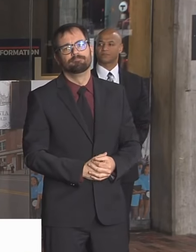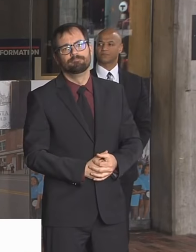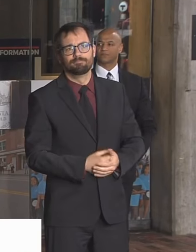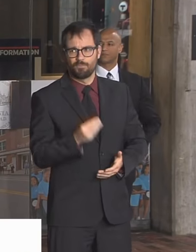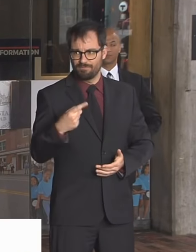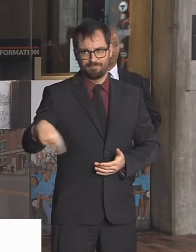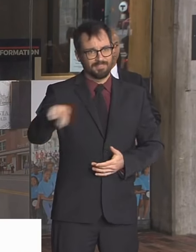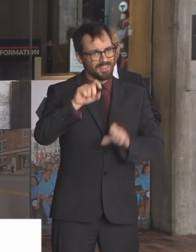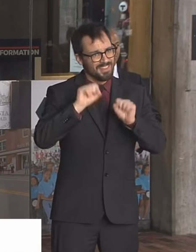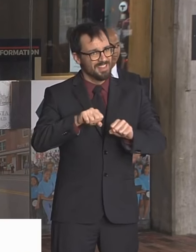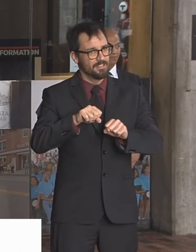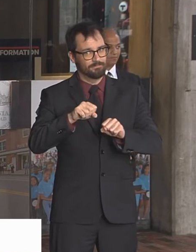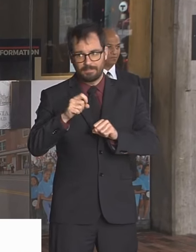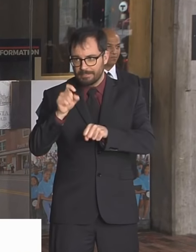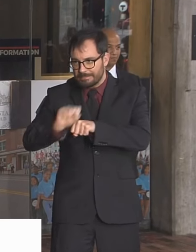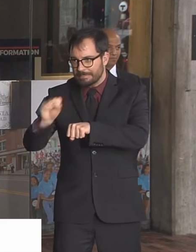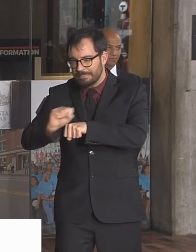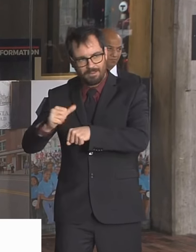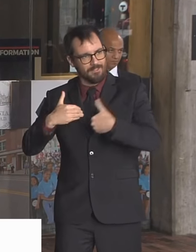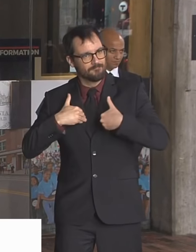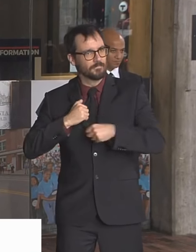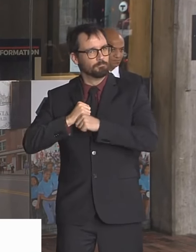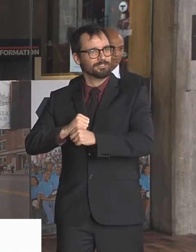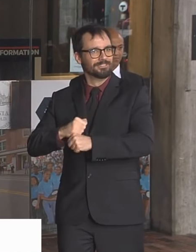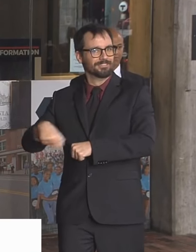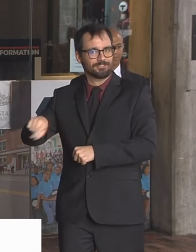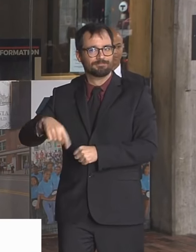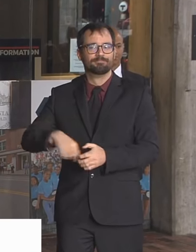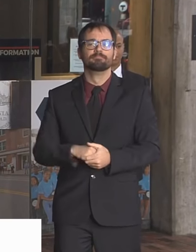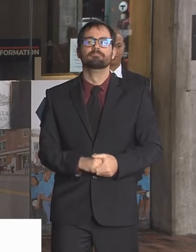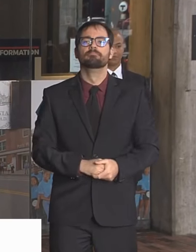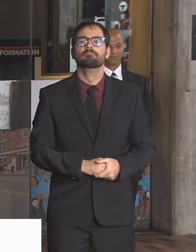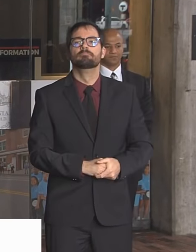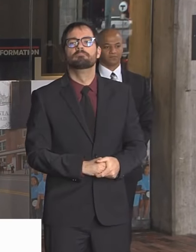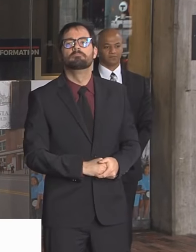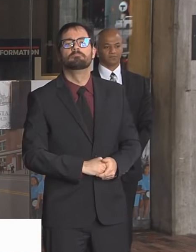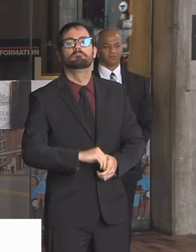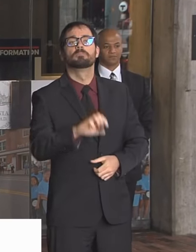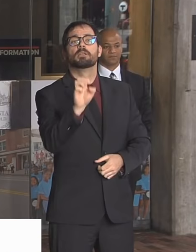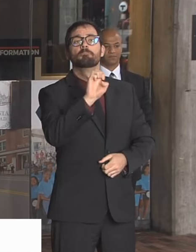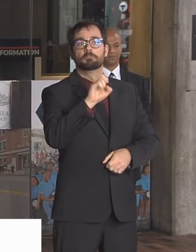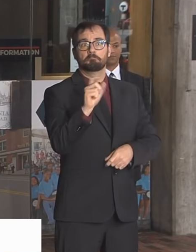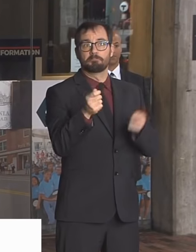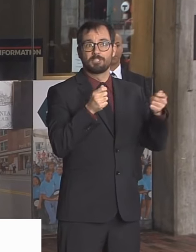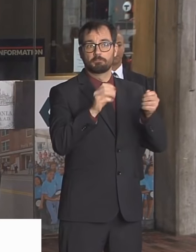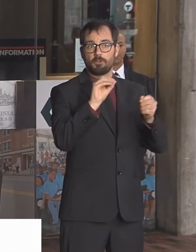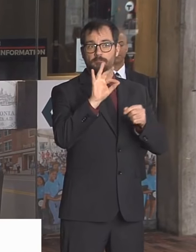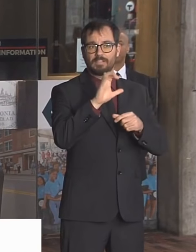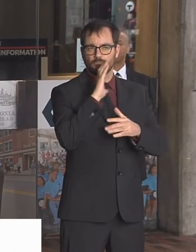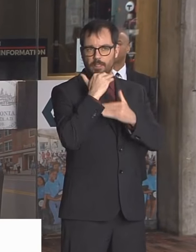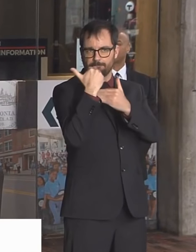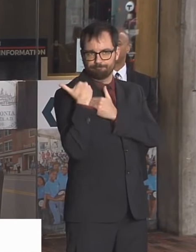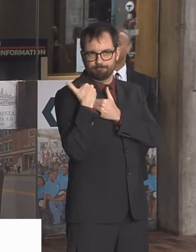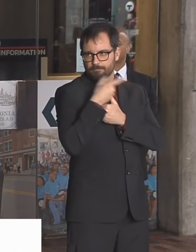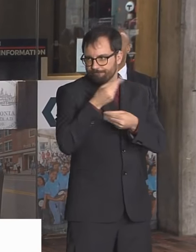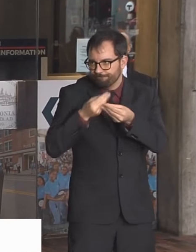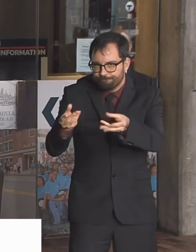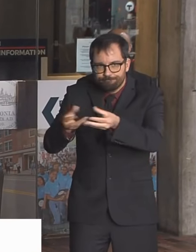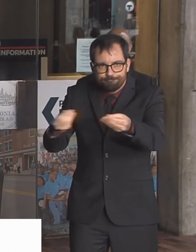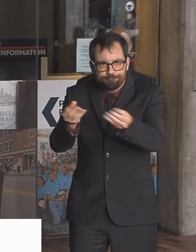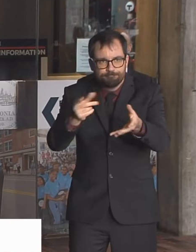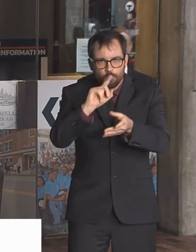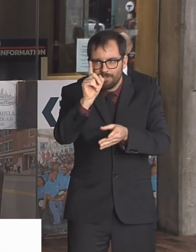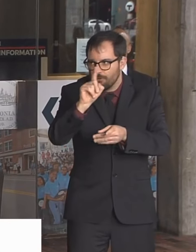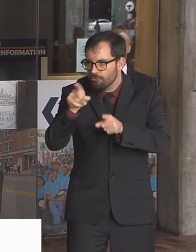Our office of emergency management will get them to where they need to go. We also want to make sure that medical staff can work without